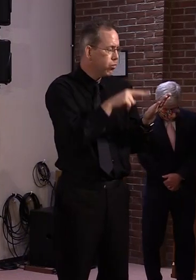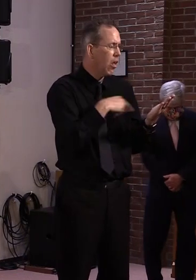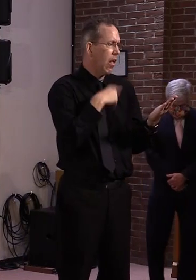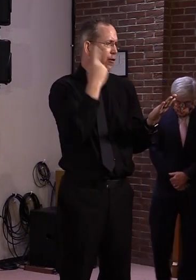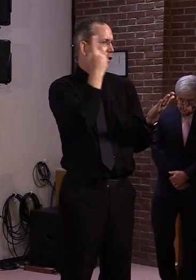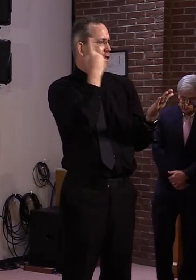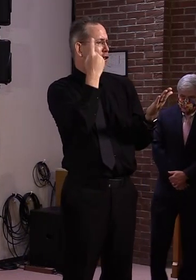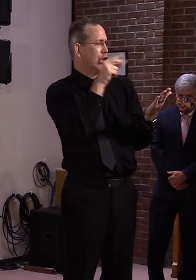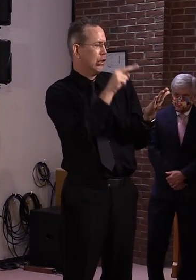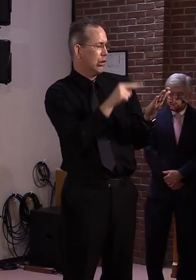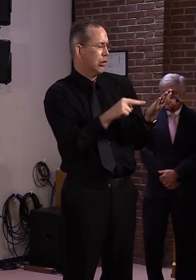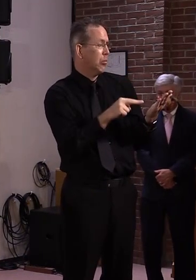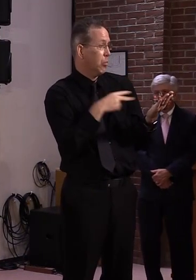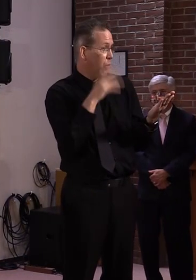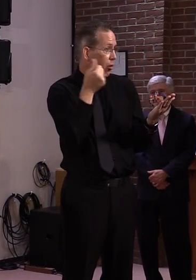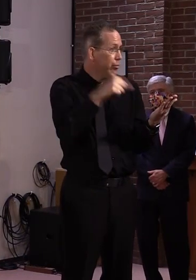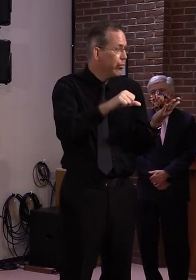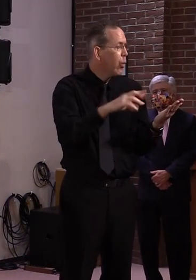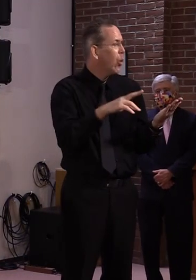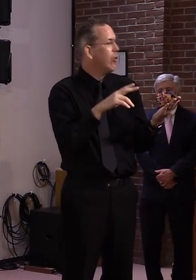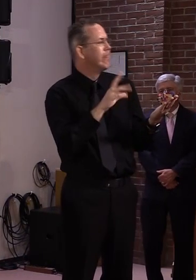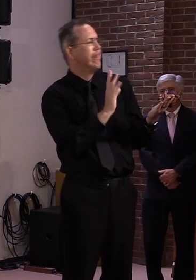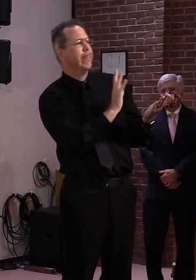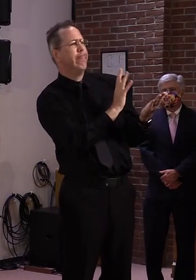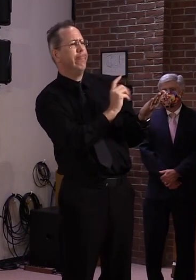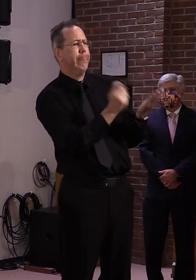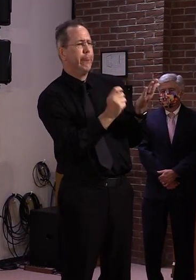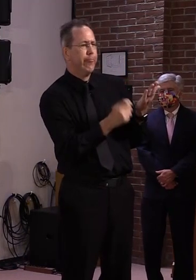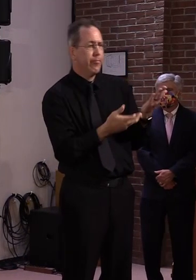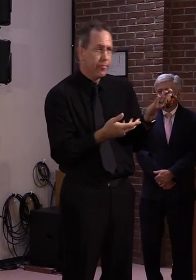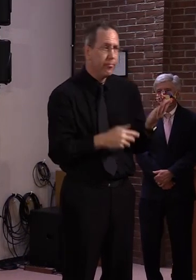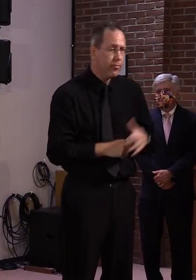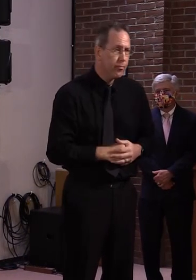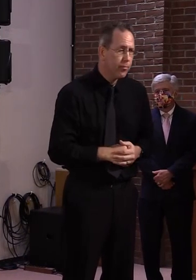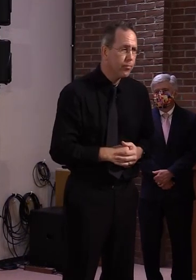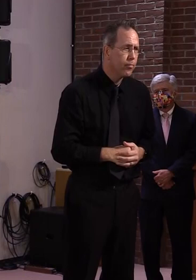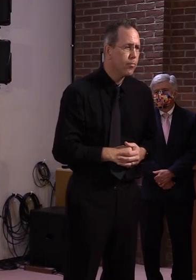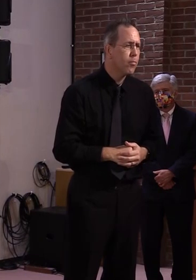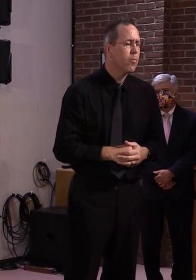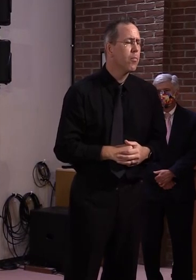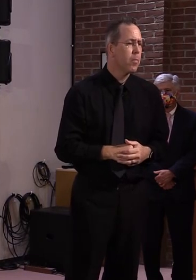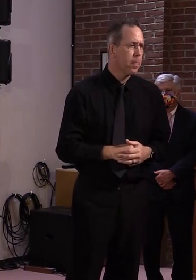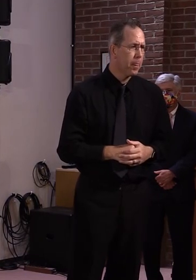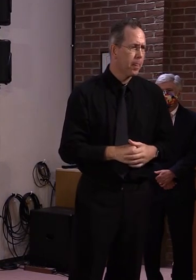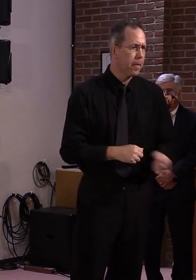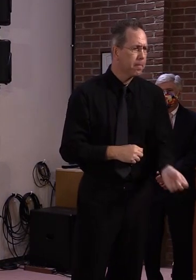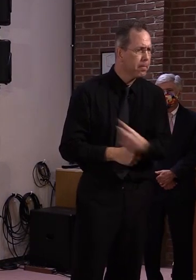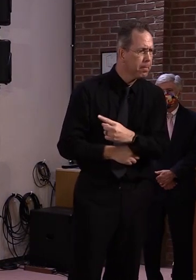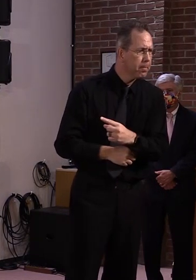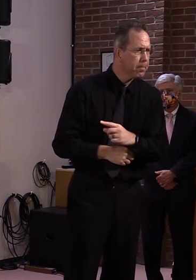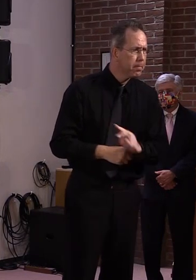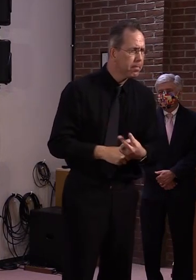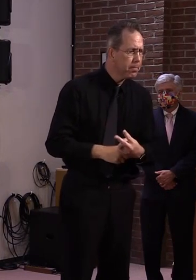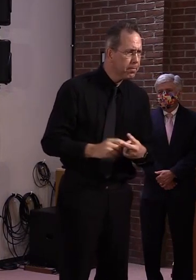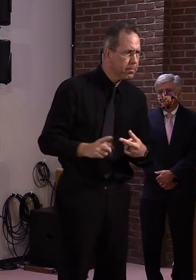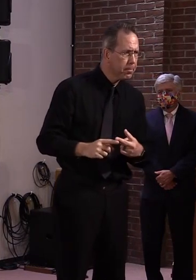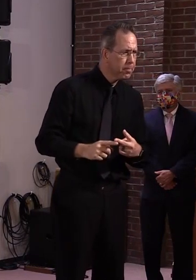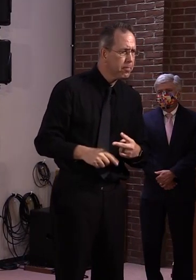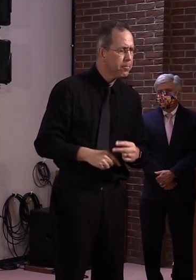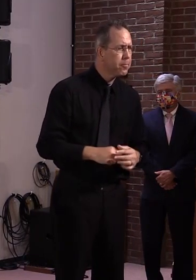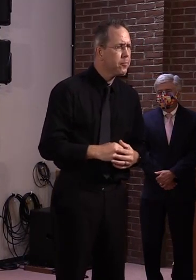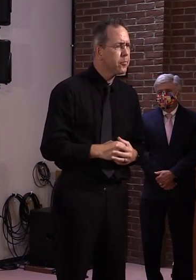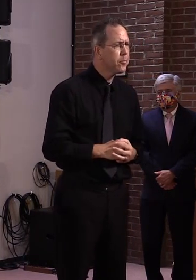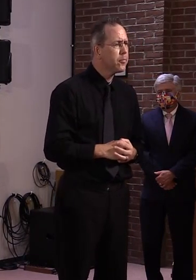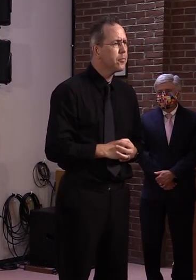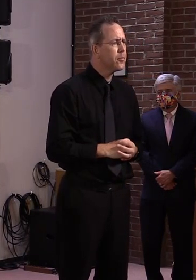competitors for the GOP nomination has asked the city of Montpelier for permission to to paint liberty and justice for all